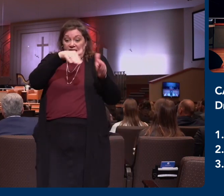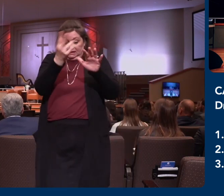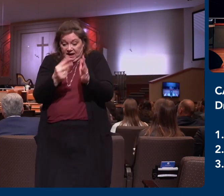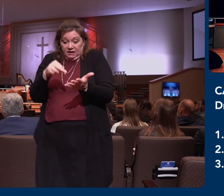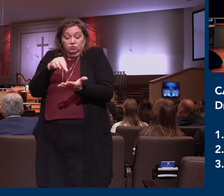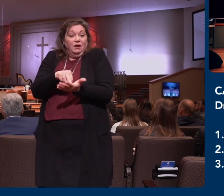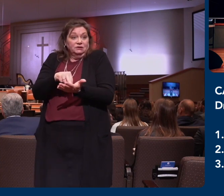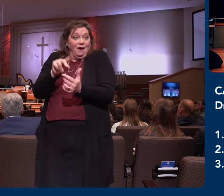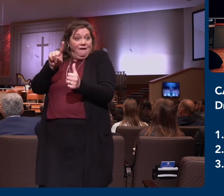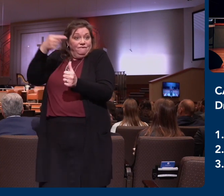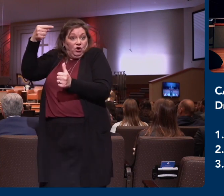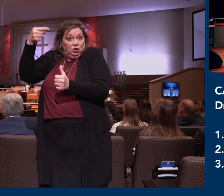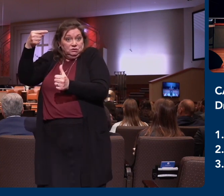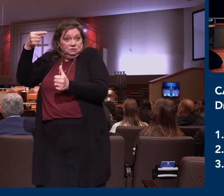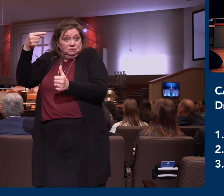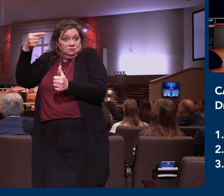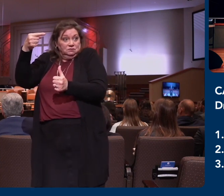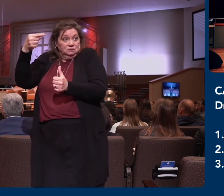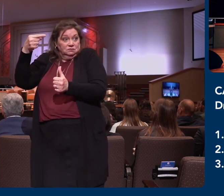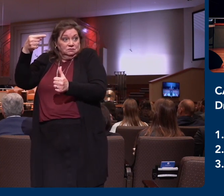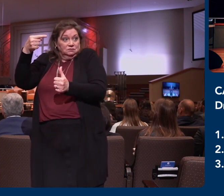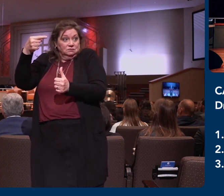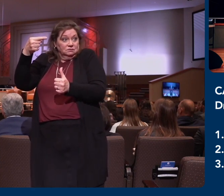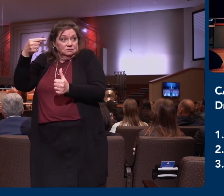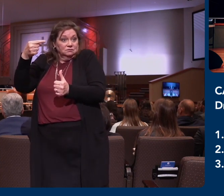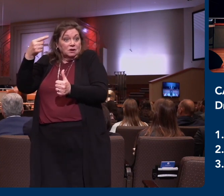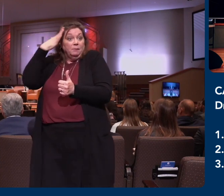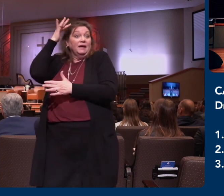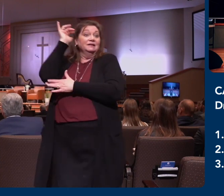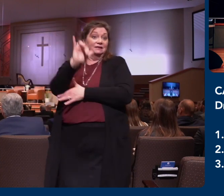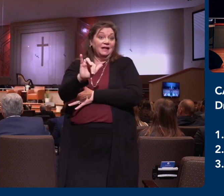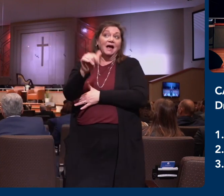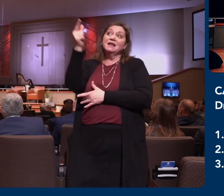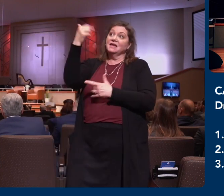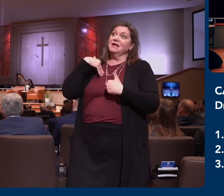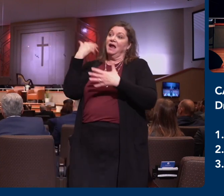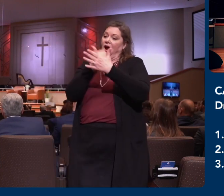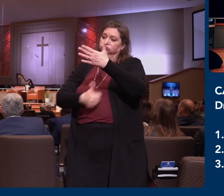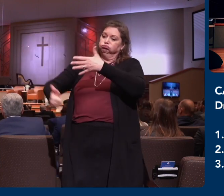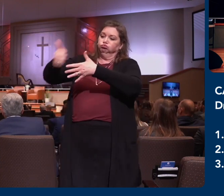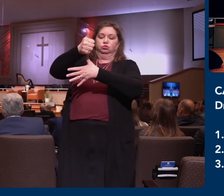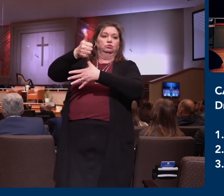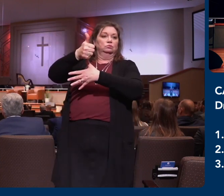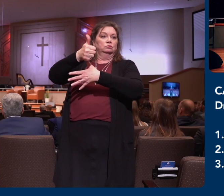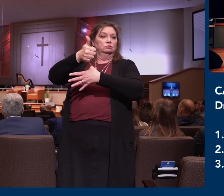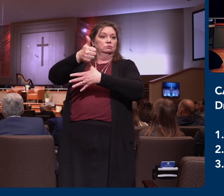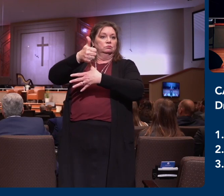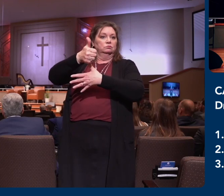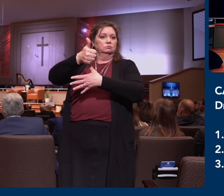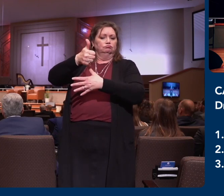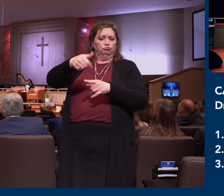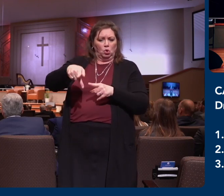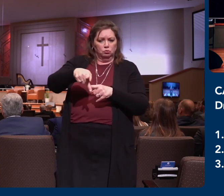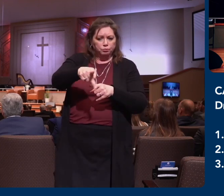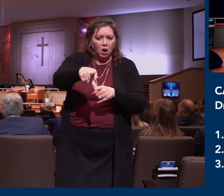the preeminence. You see, for the Apostle Paul, his priority, everywhere he went, every day of his ministry,